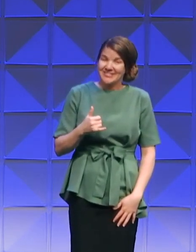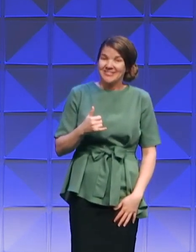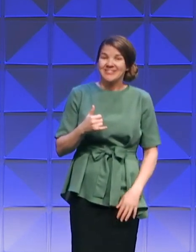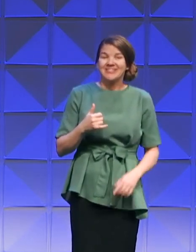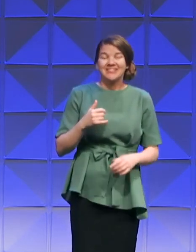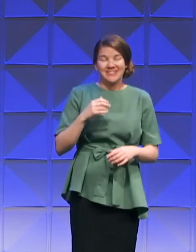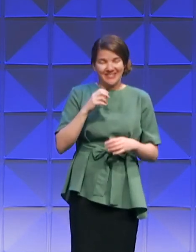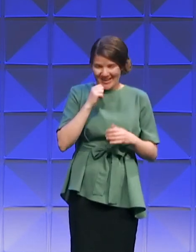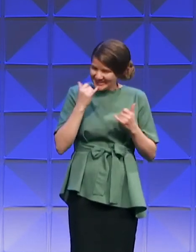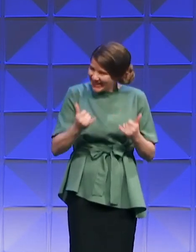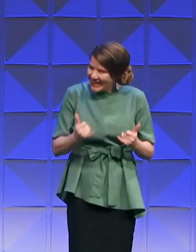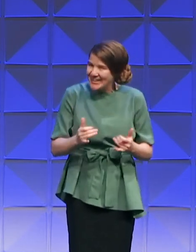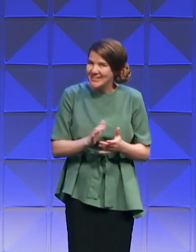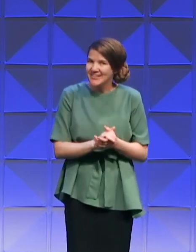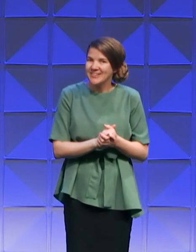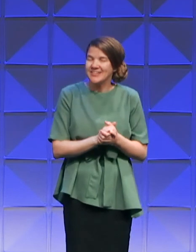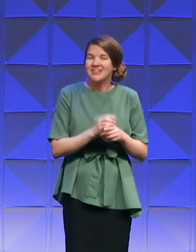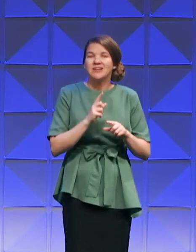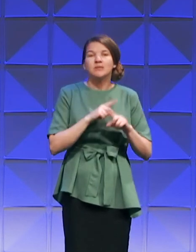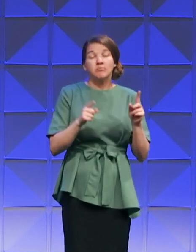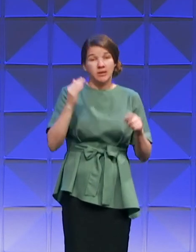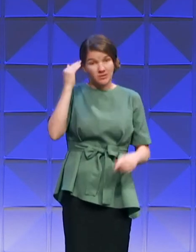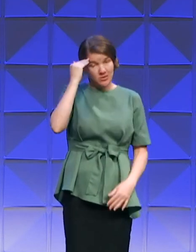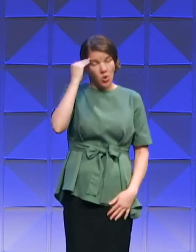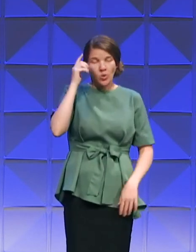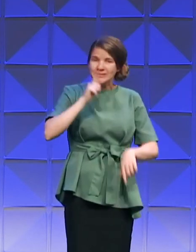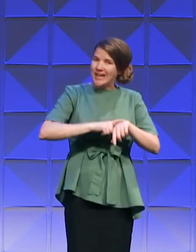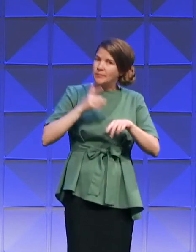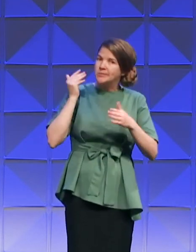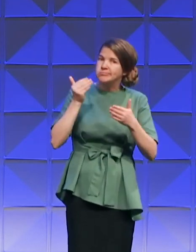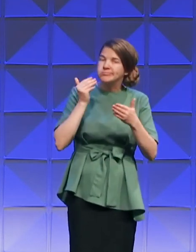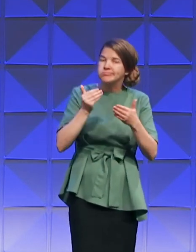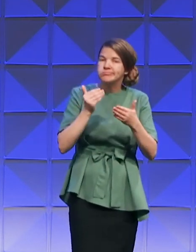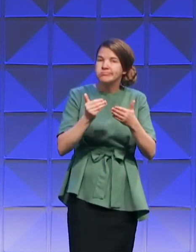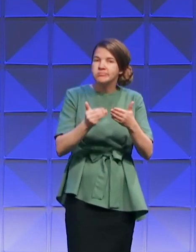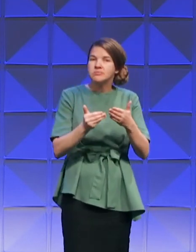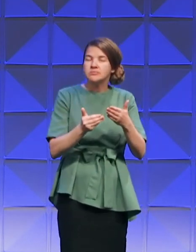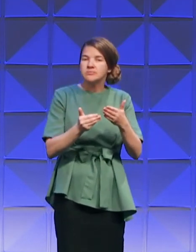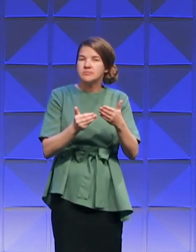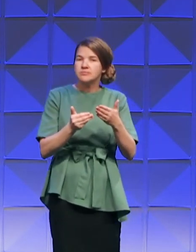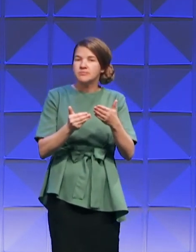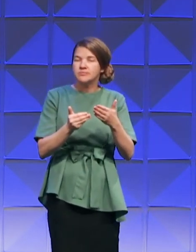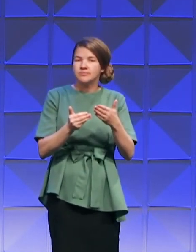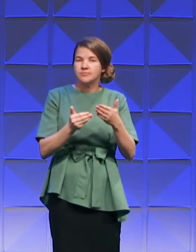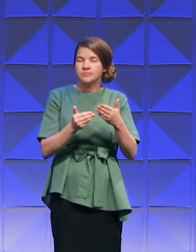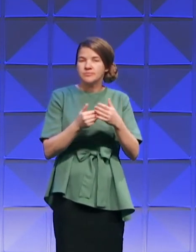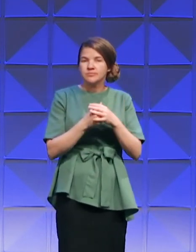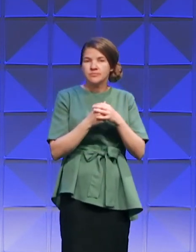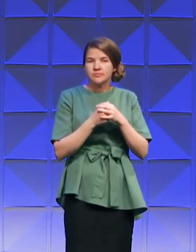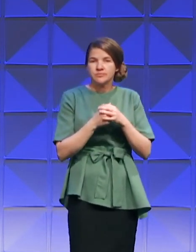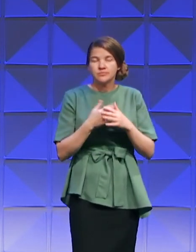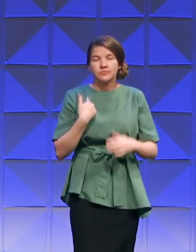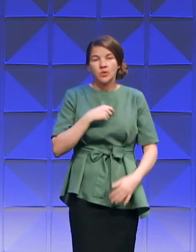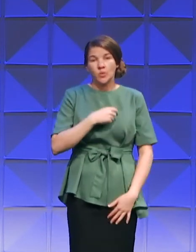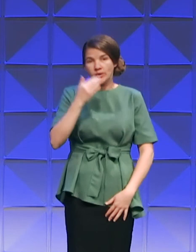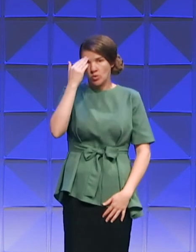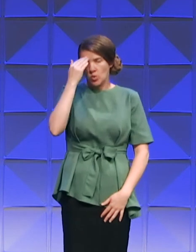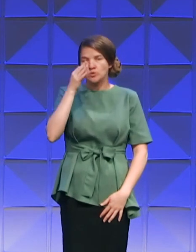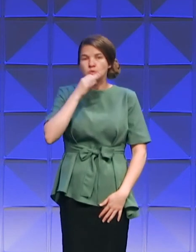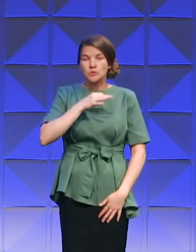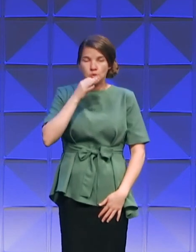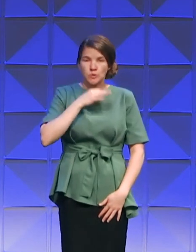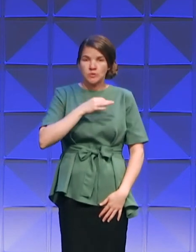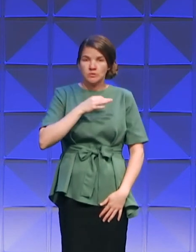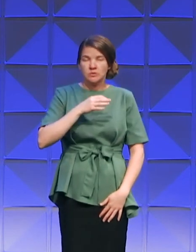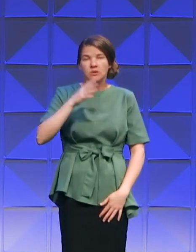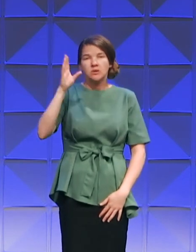We know it's not today but we do know we're getting closer and closer and we know that soon the trump